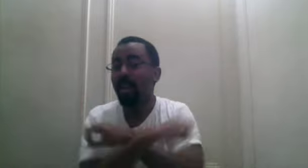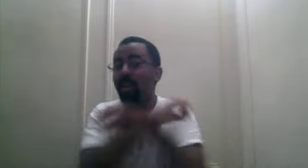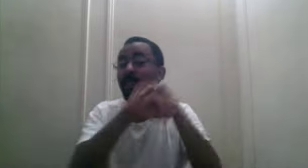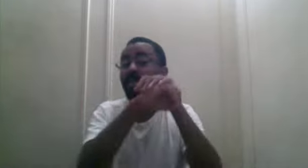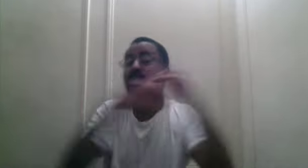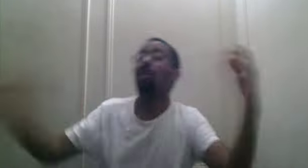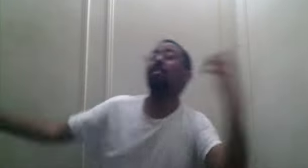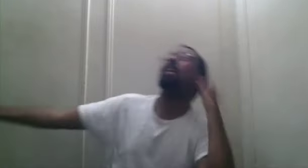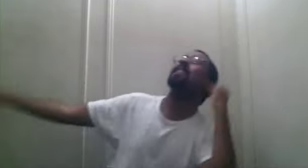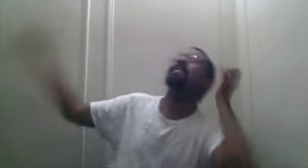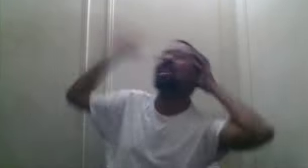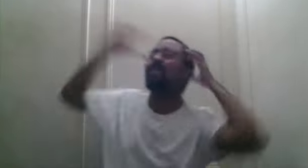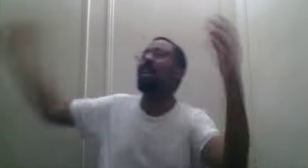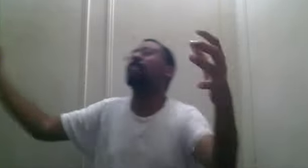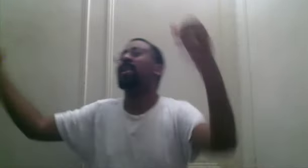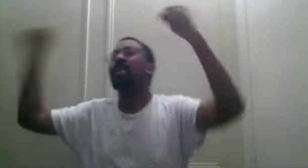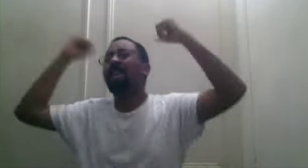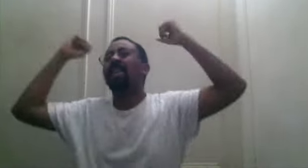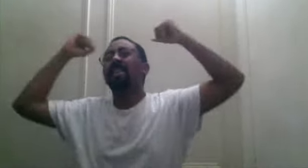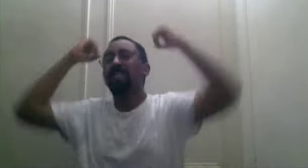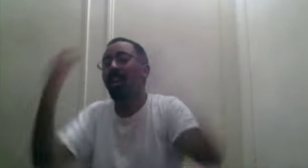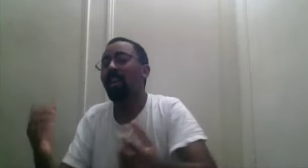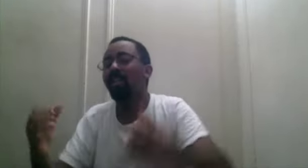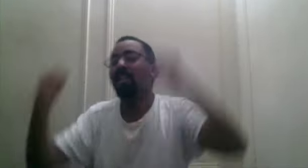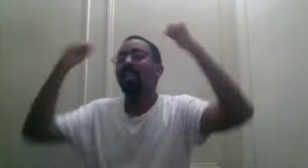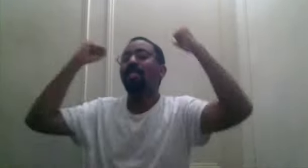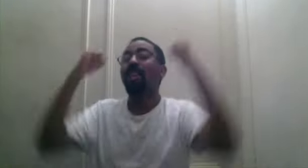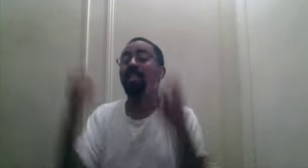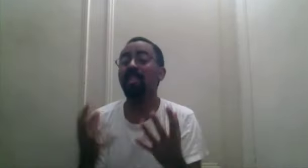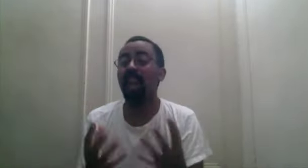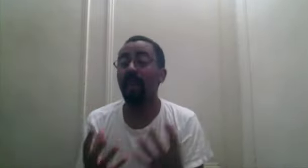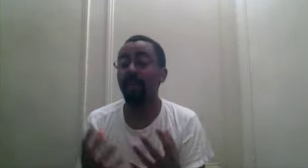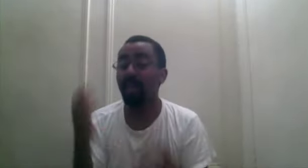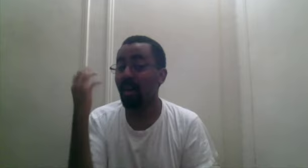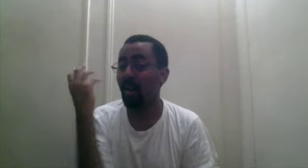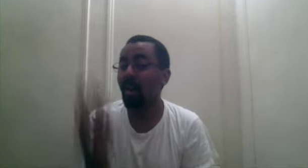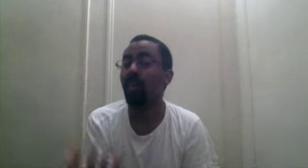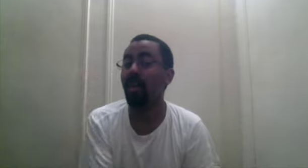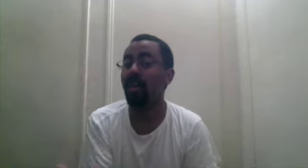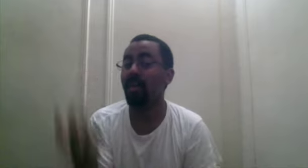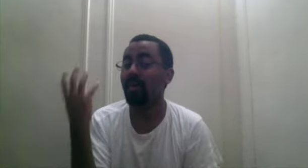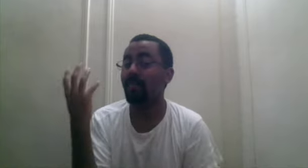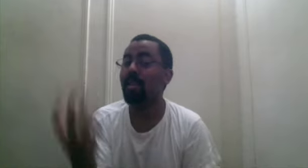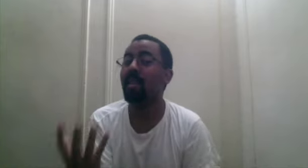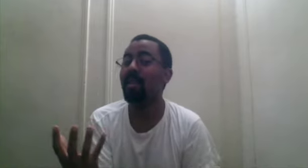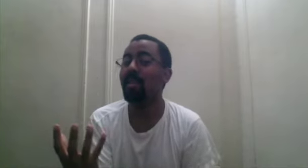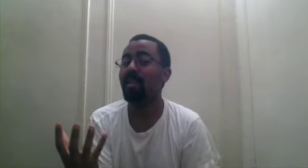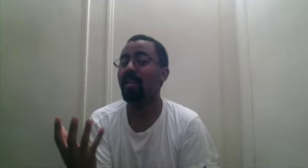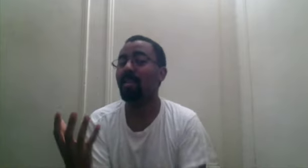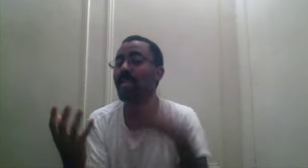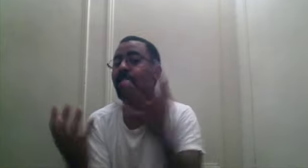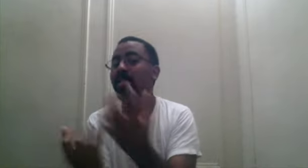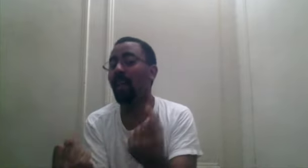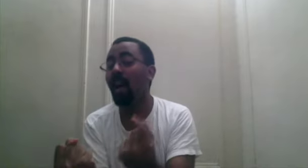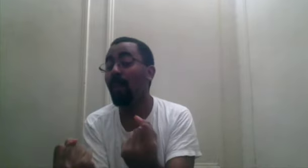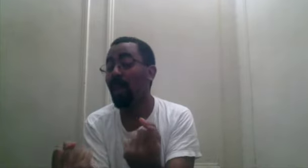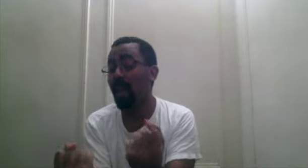It'll be so goddamn epic. Yo, let this happen. Oda, please help it out.